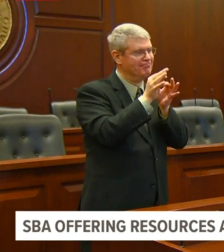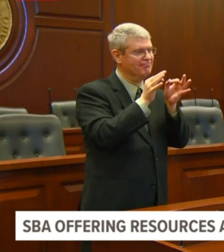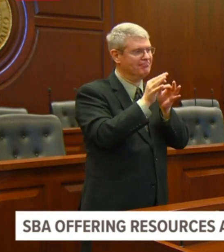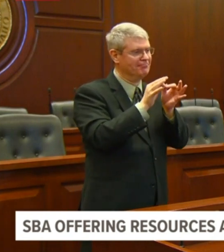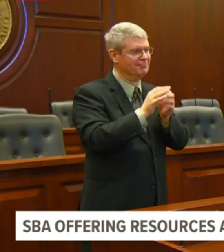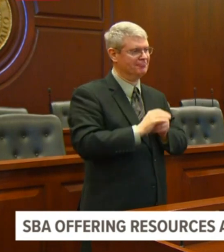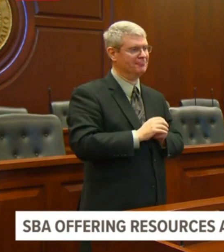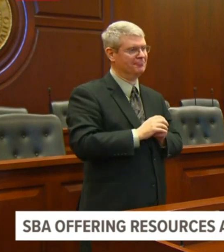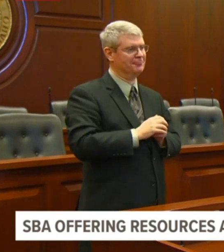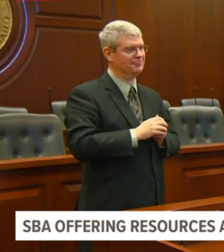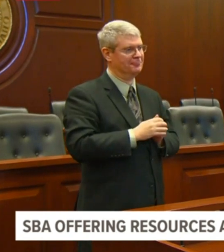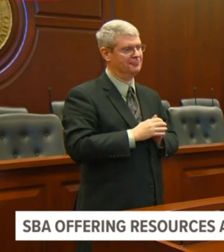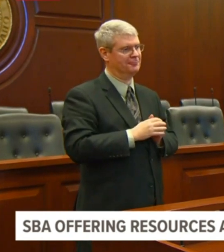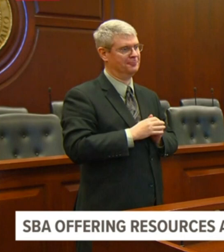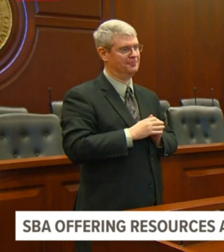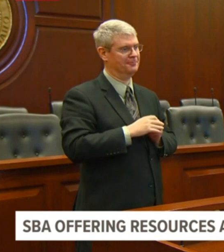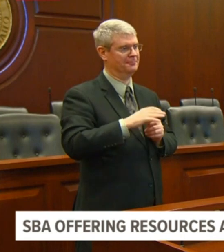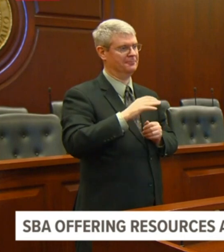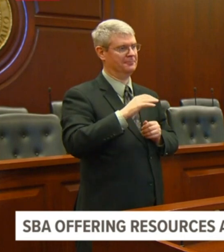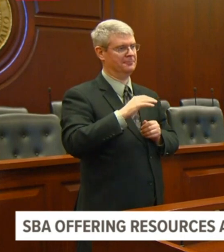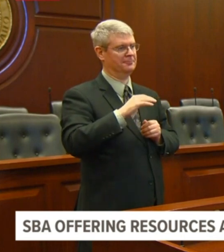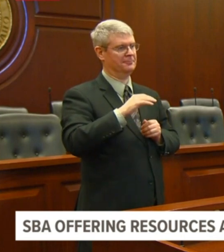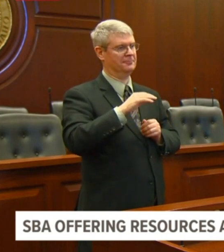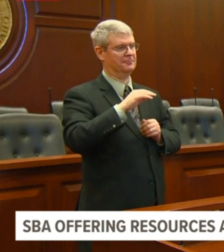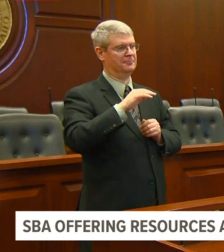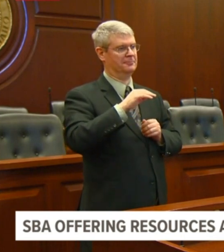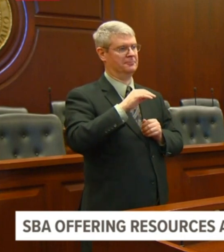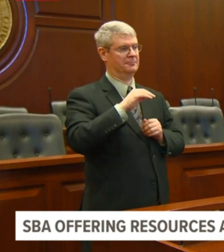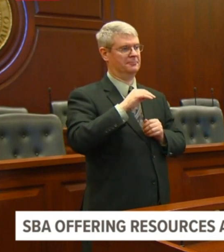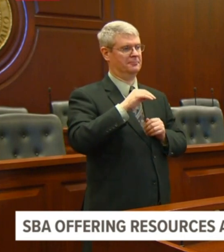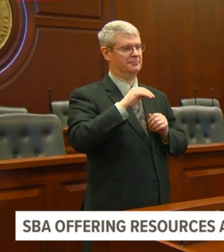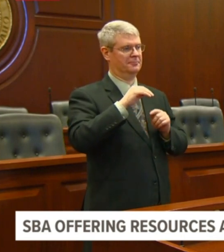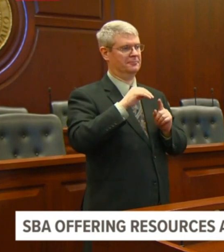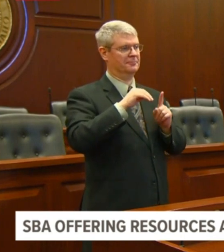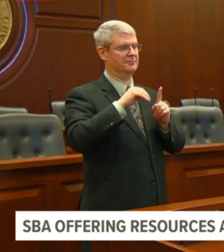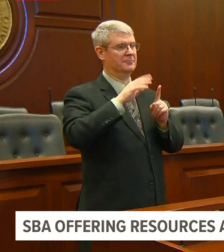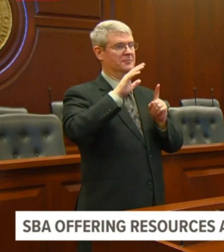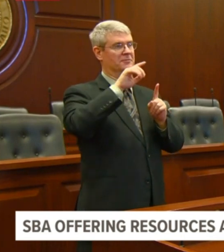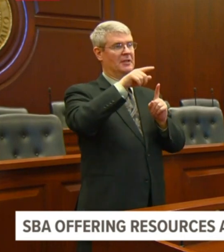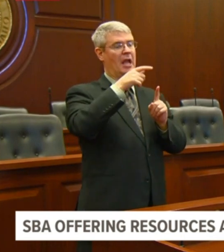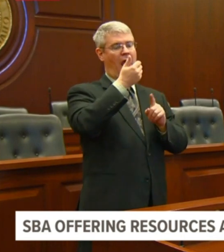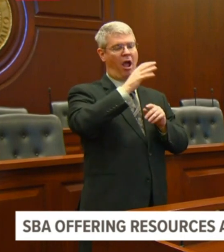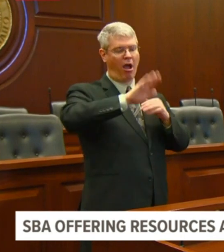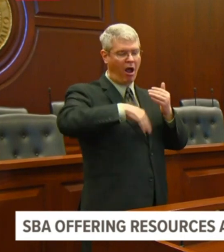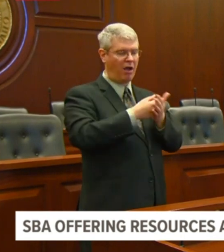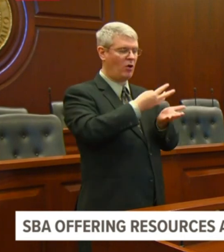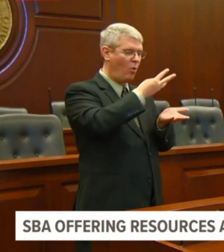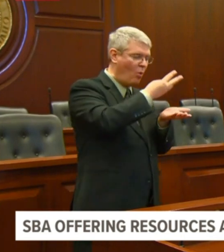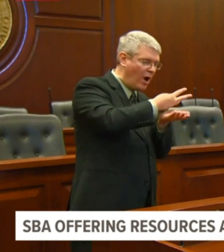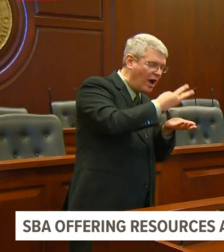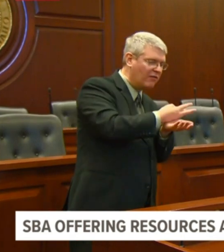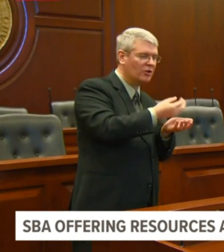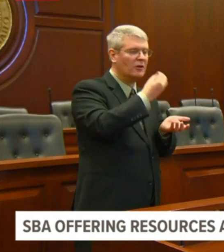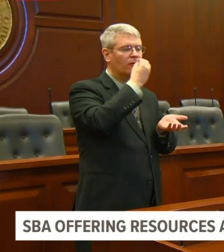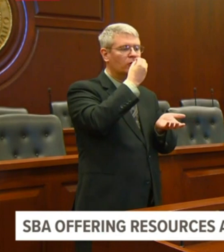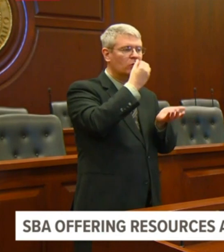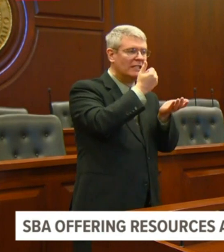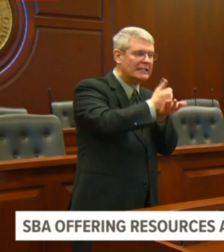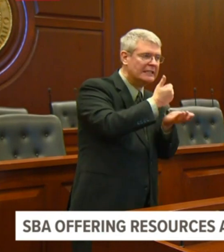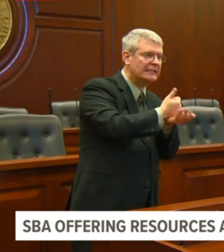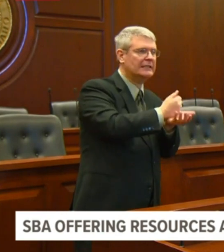uh, that we have, that's not having a lot of challenges. Uh,